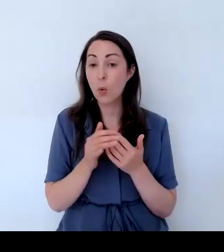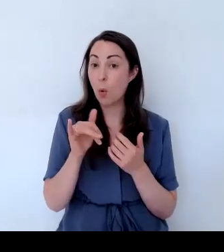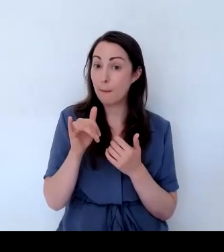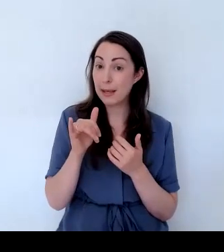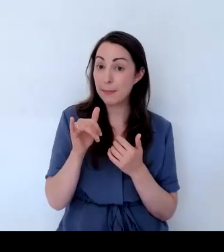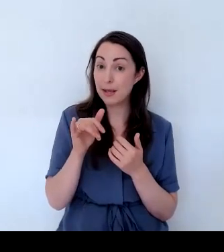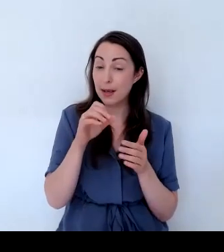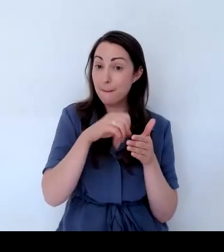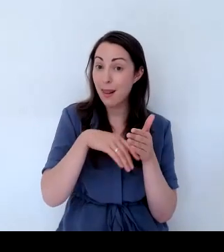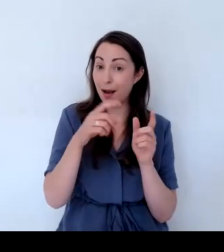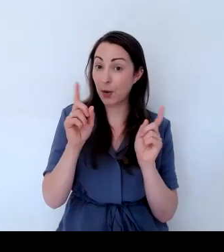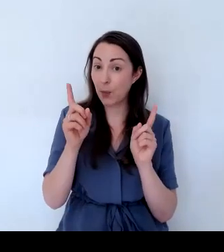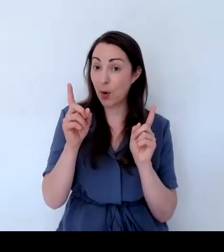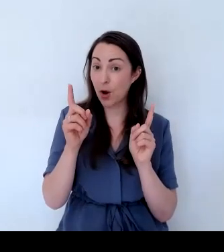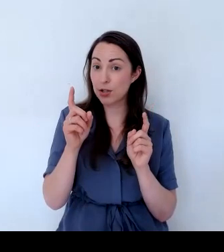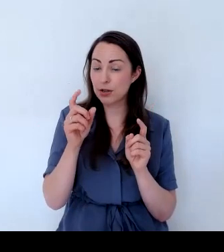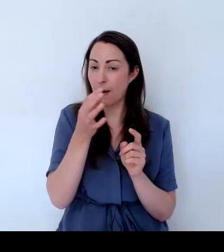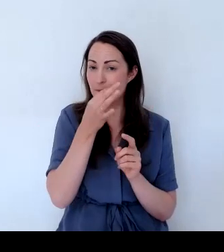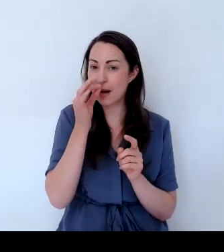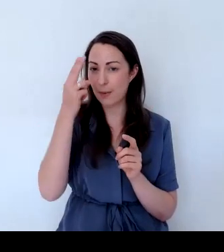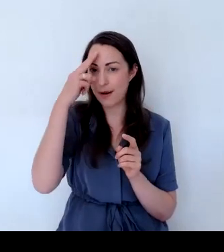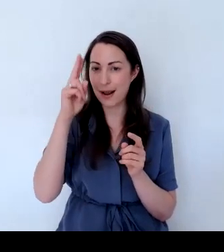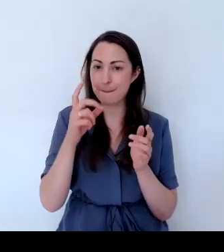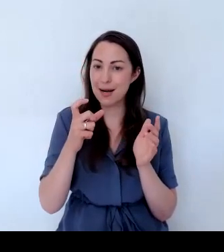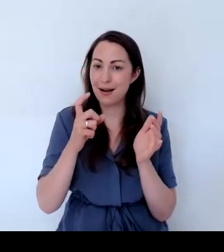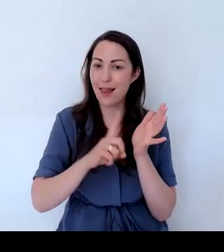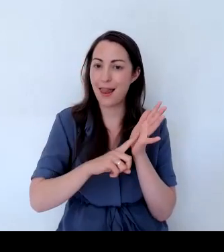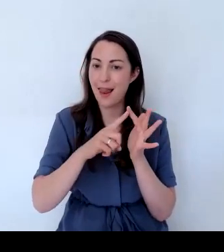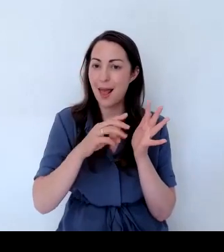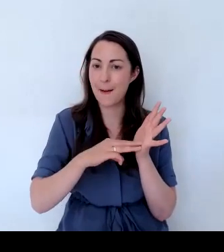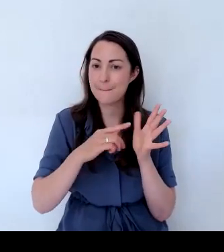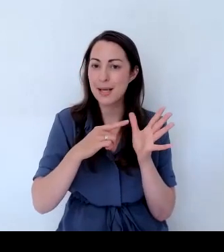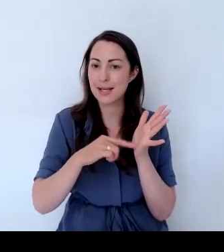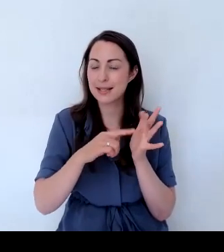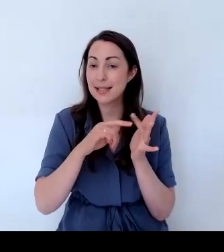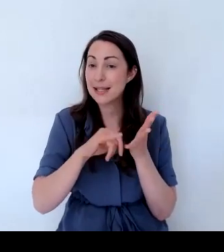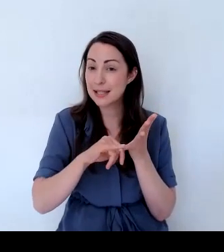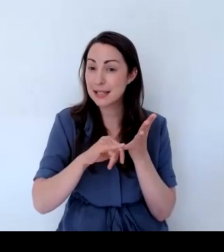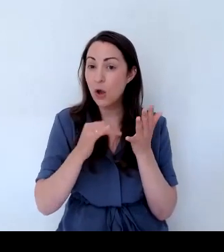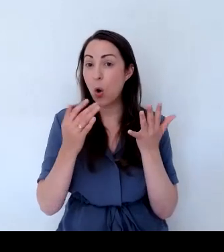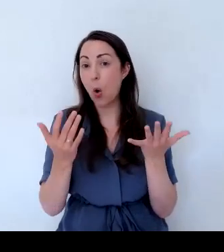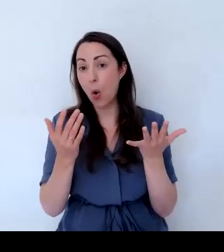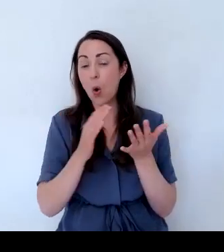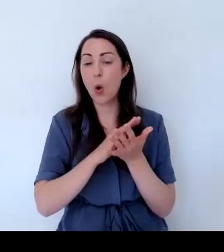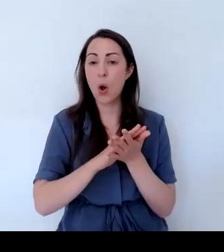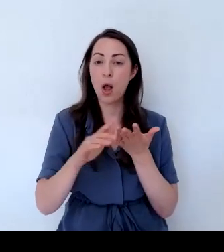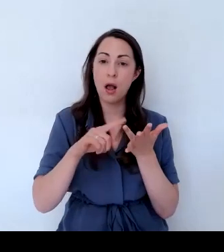over that. Or you could plant honeysuckle, which again is really beneficial, especially